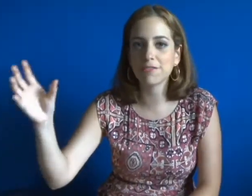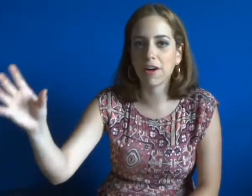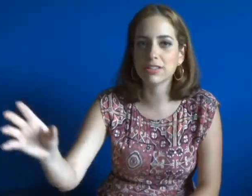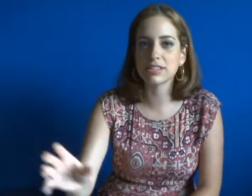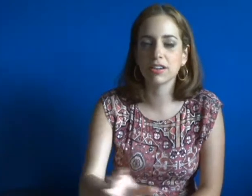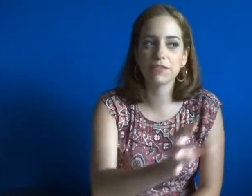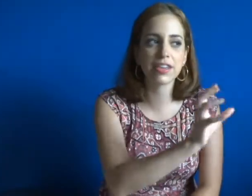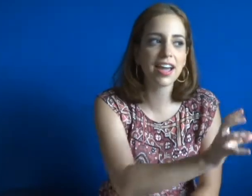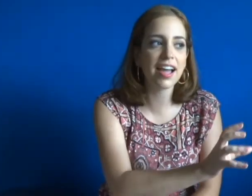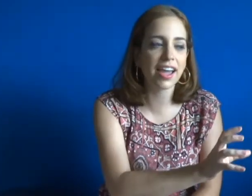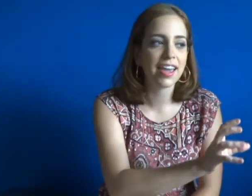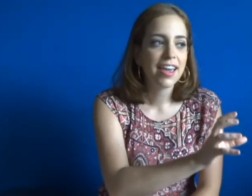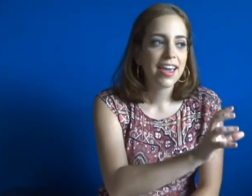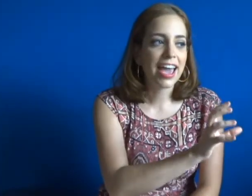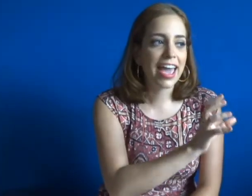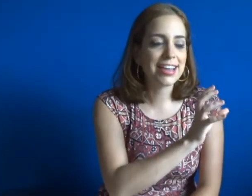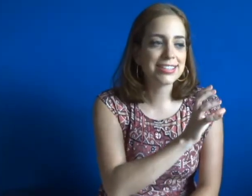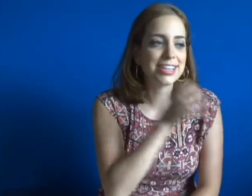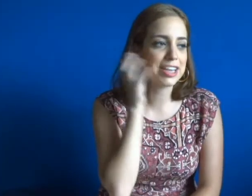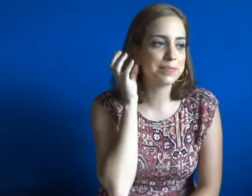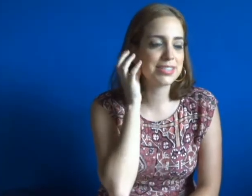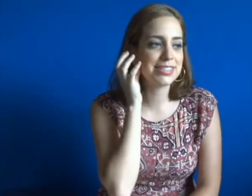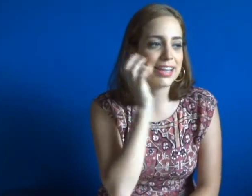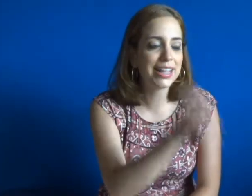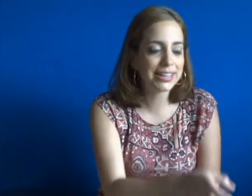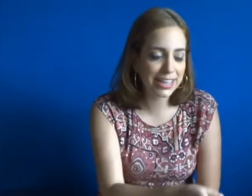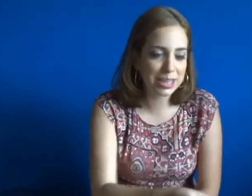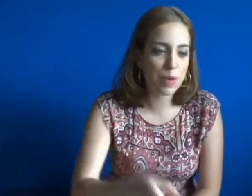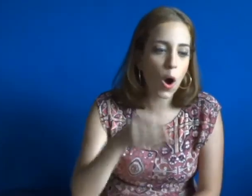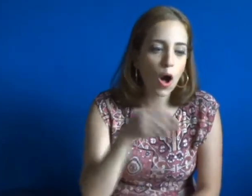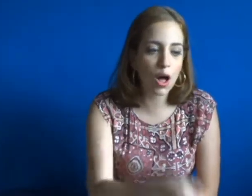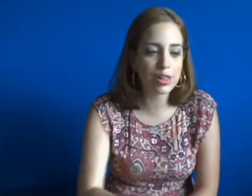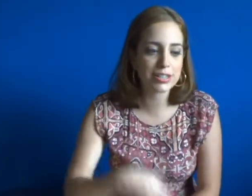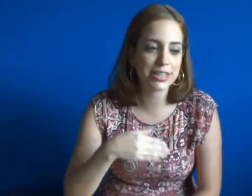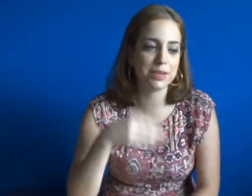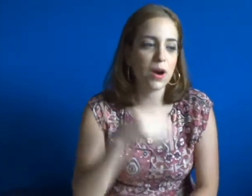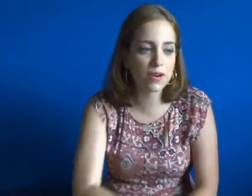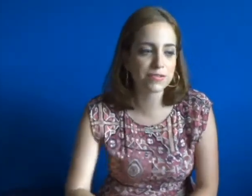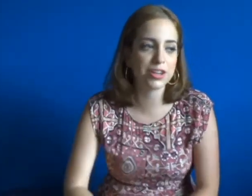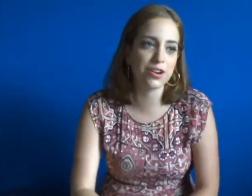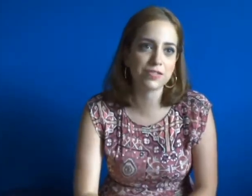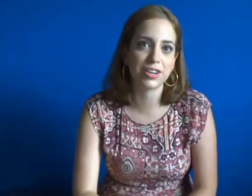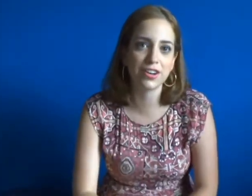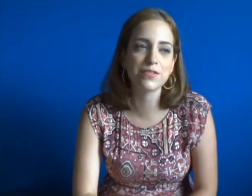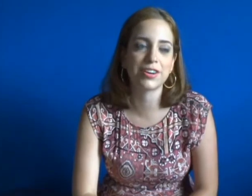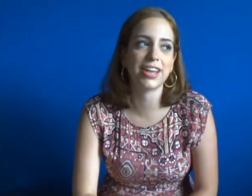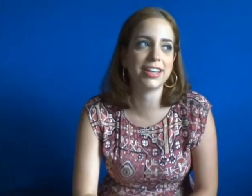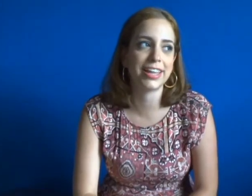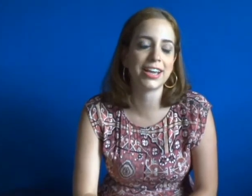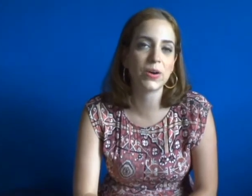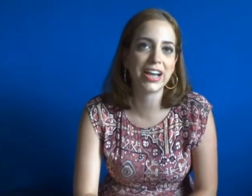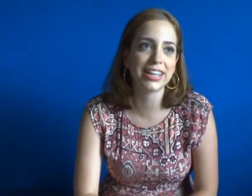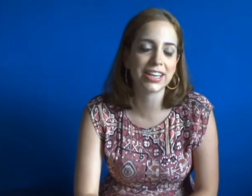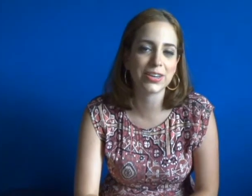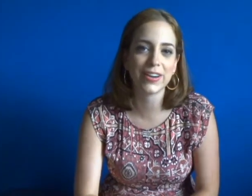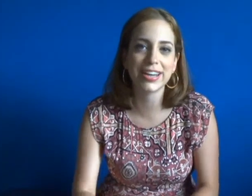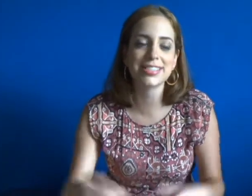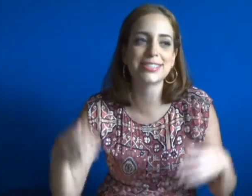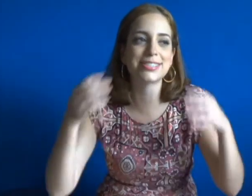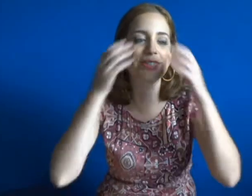girl falls in love with a guy. And she keeps telling him all the time, over and over and over again, like, oh, I like you, and he's